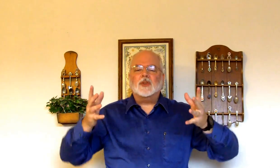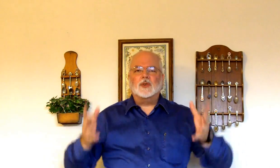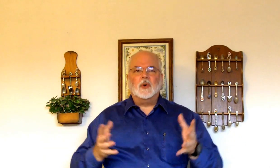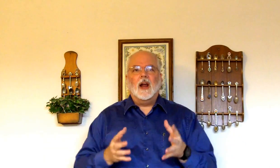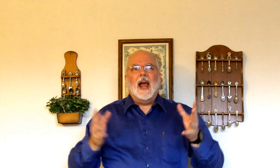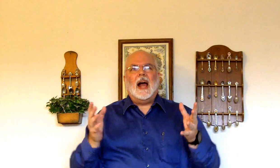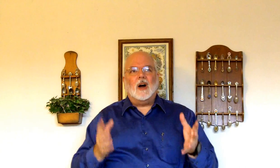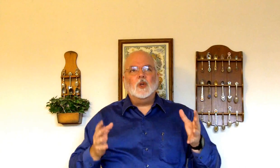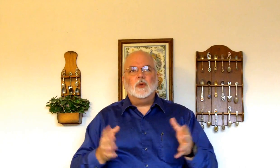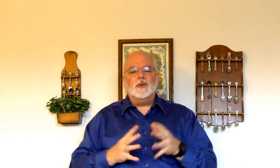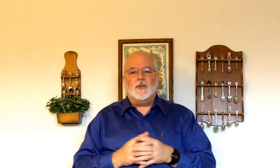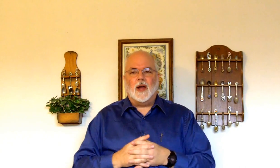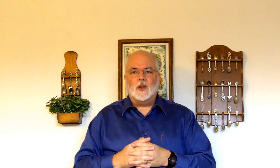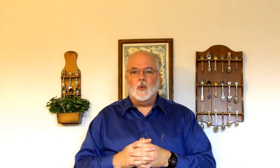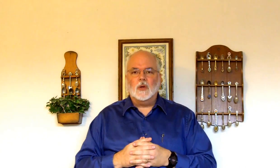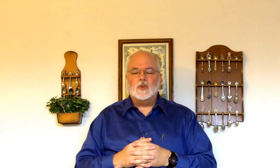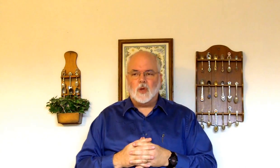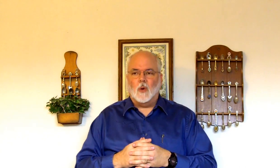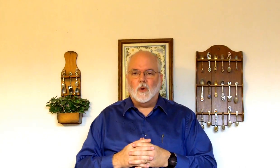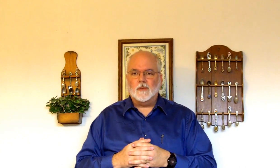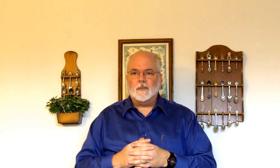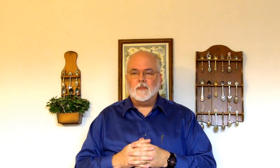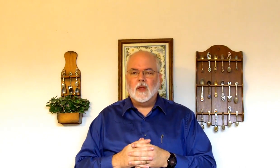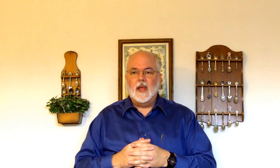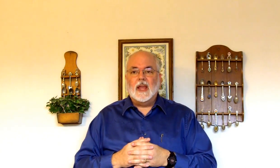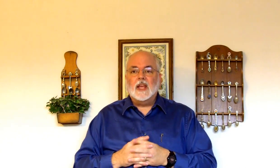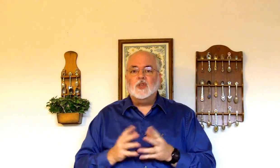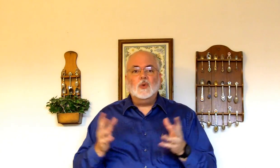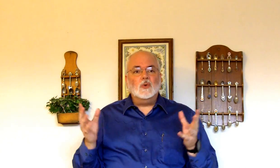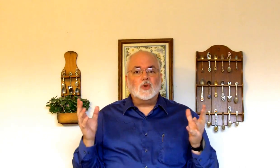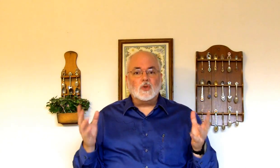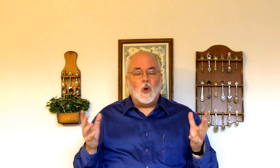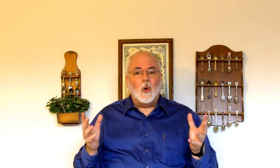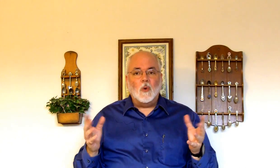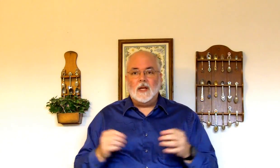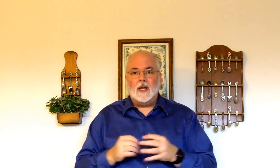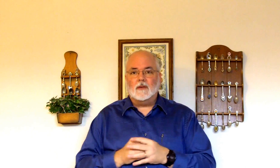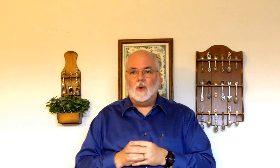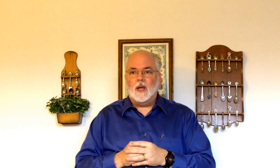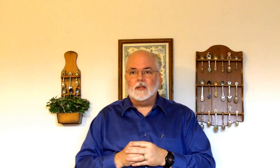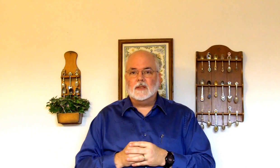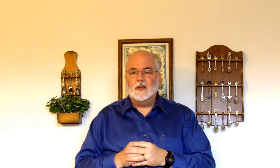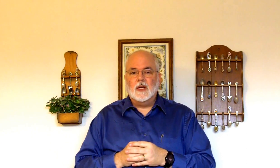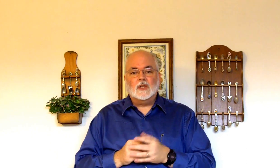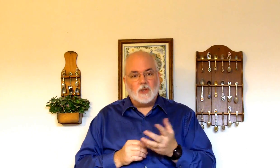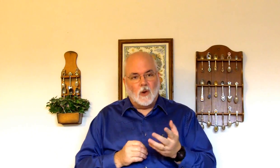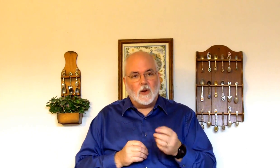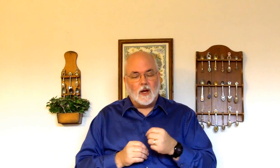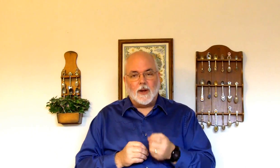sure how you would define the word so. It's used so many different ways. So, here we